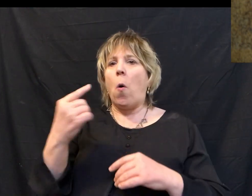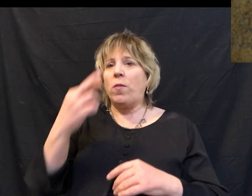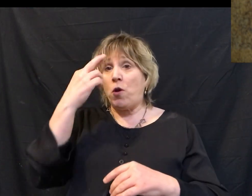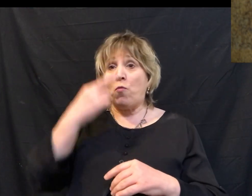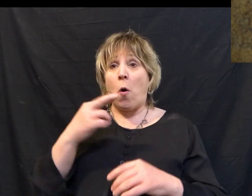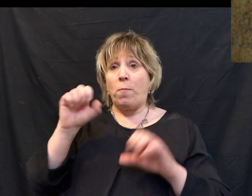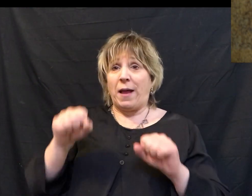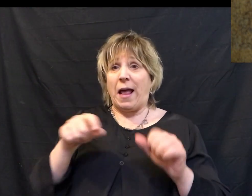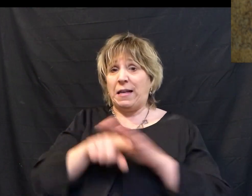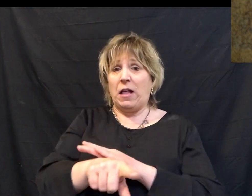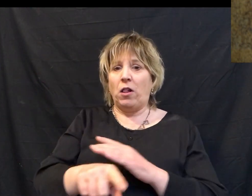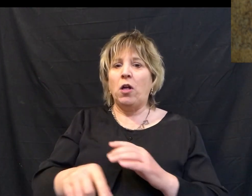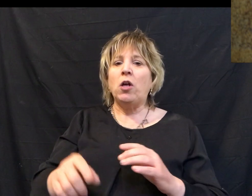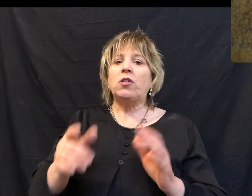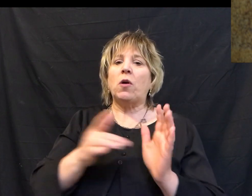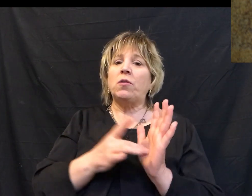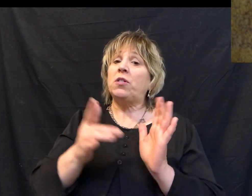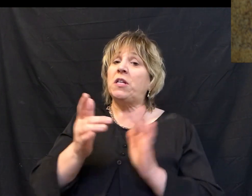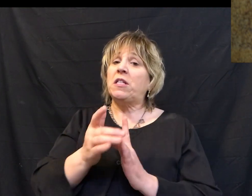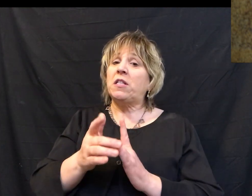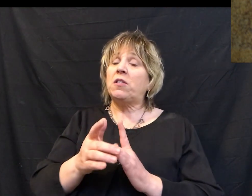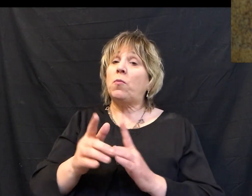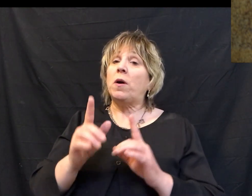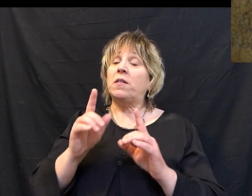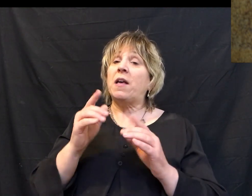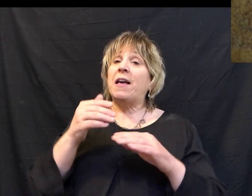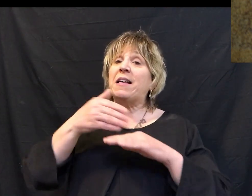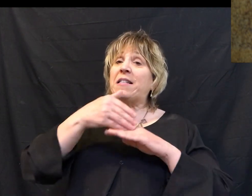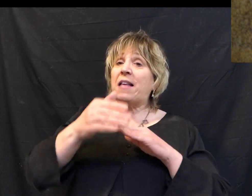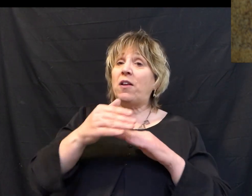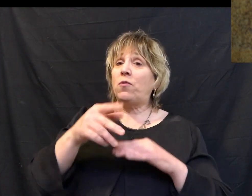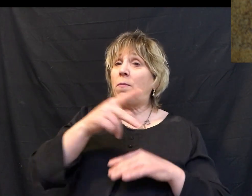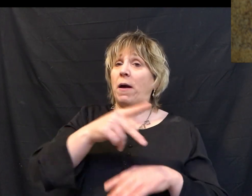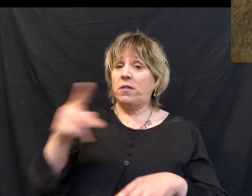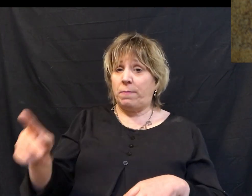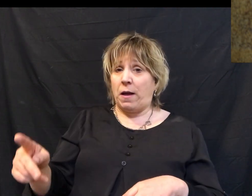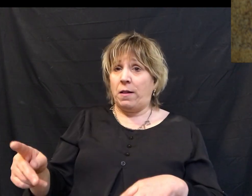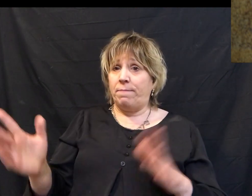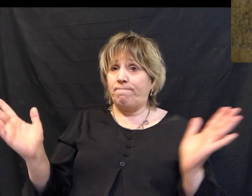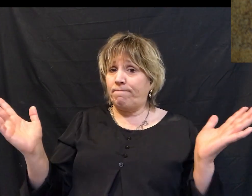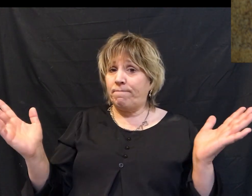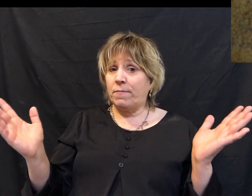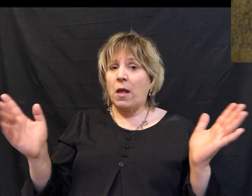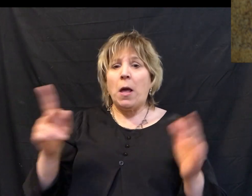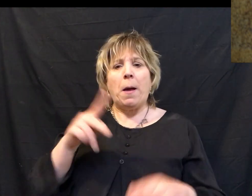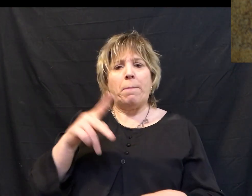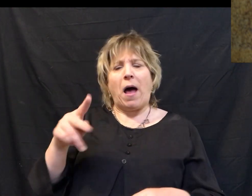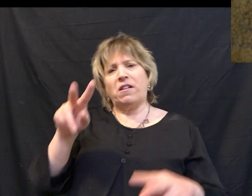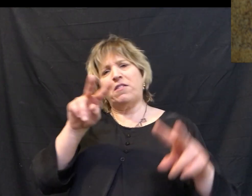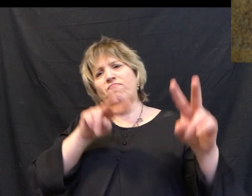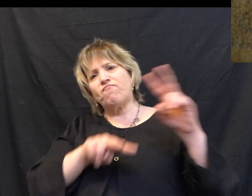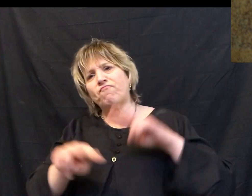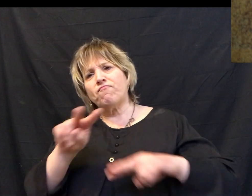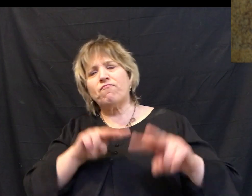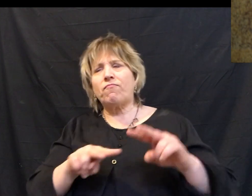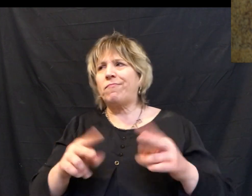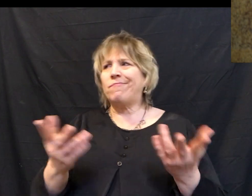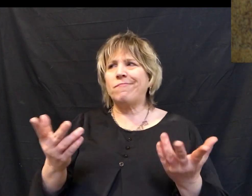Only Rome could. So Jesus was sent then to Pontius Pilate. Pilate examined